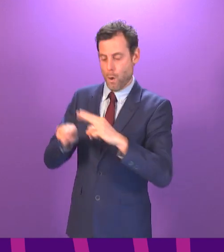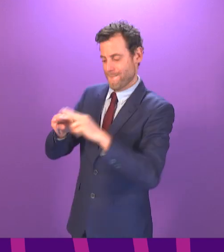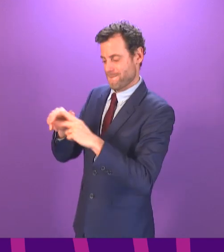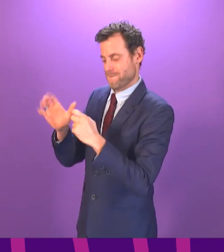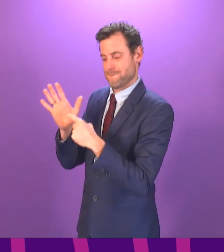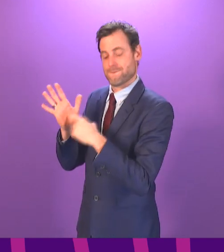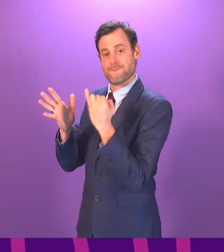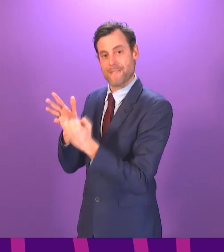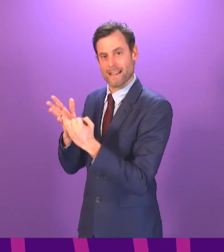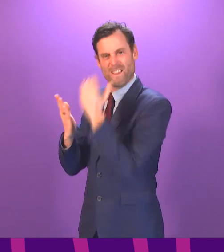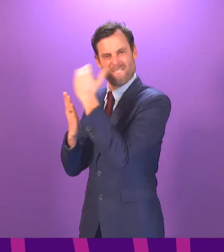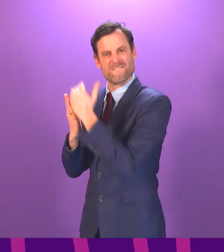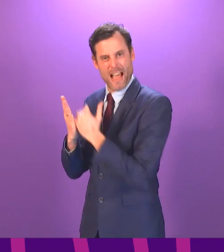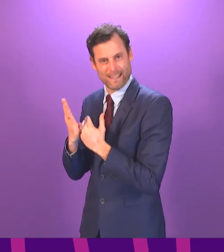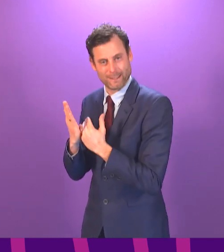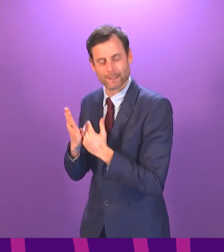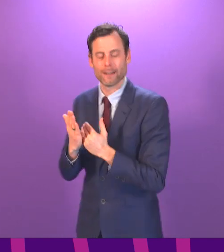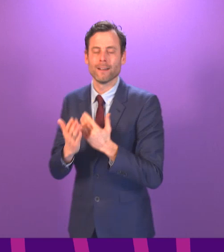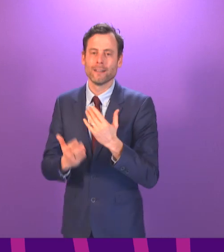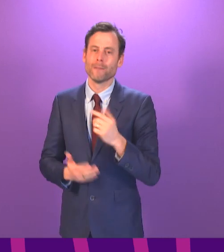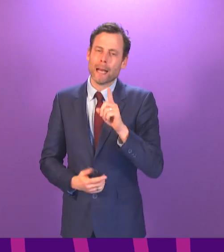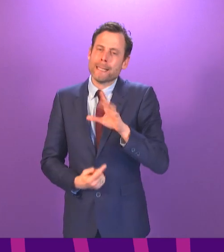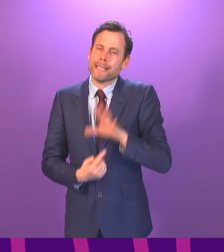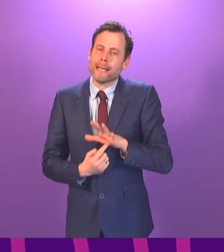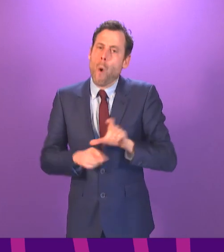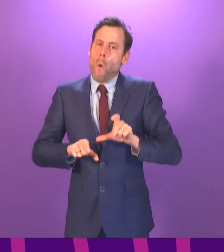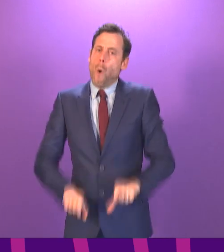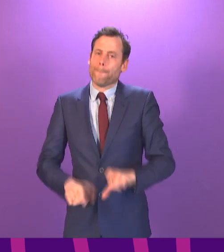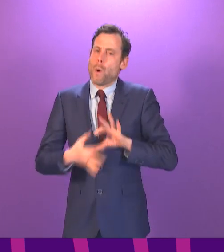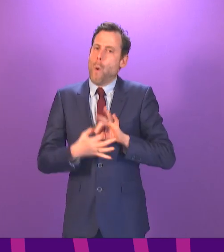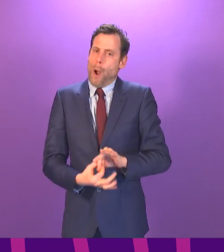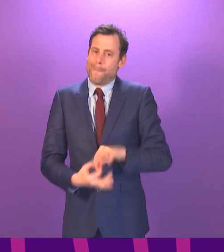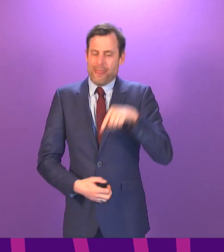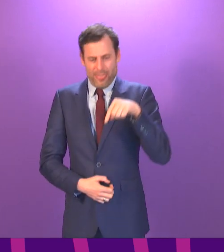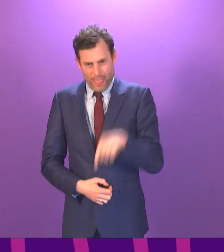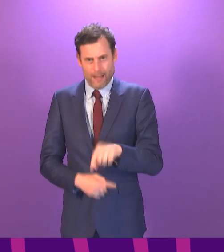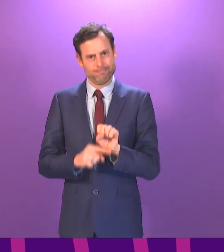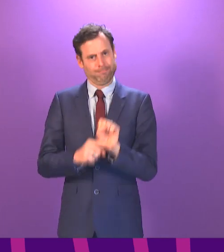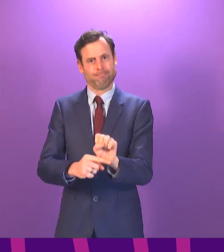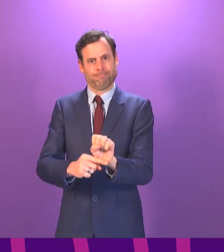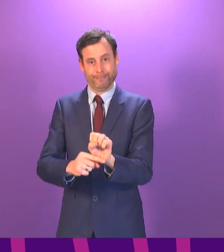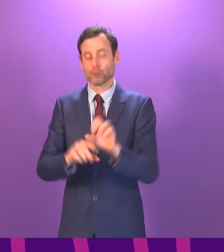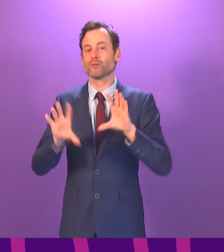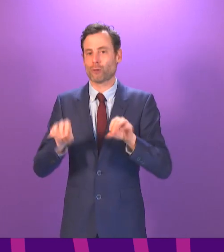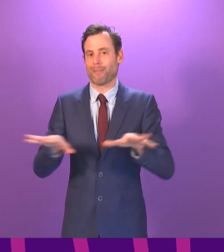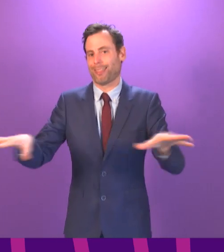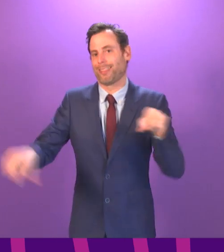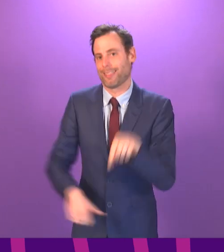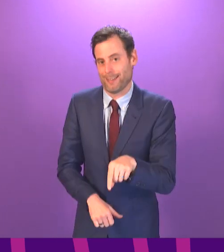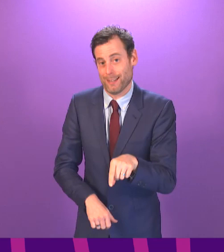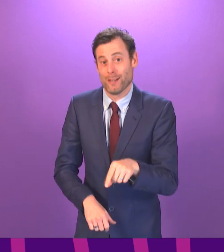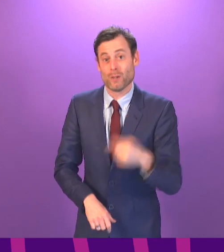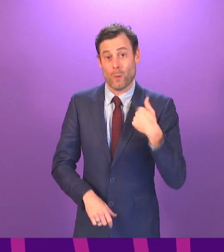stay at home whenever possible. It remains essential to getting and keeping the virus under control as we vaccinate more and more people.